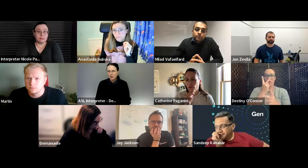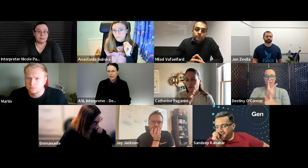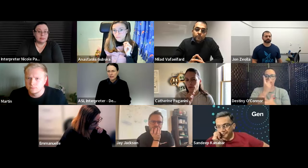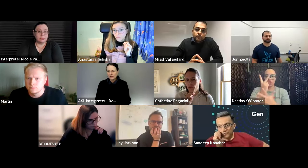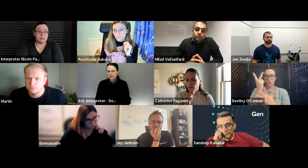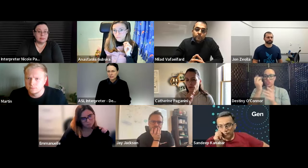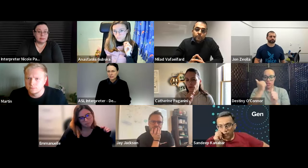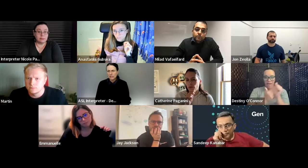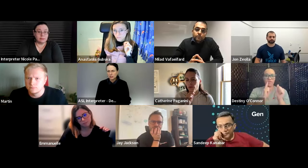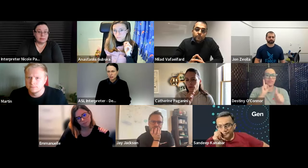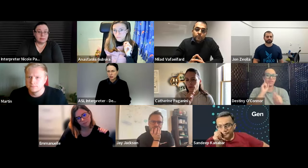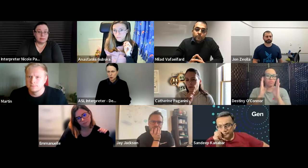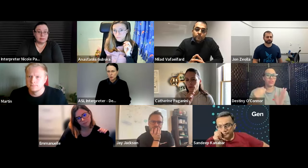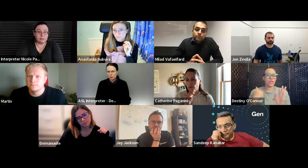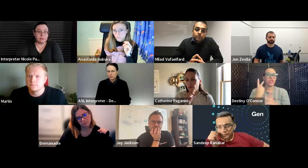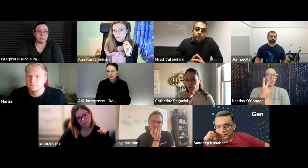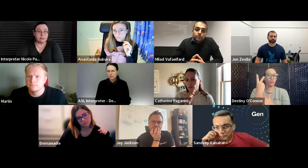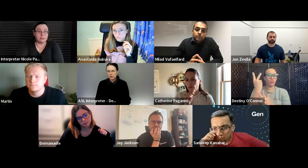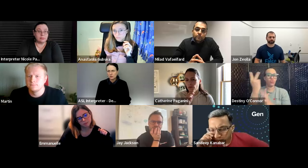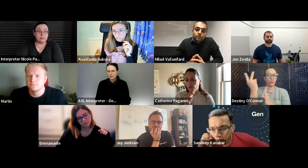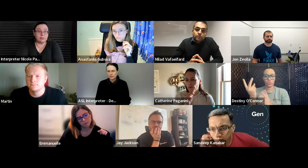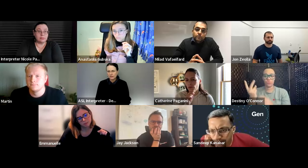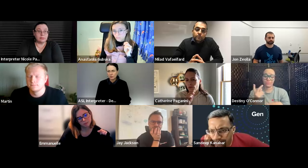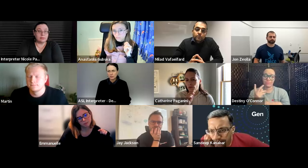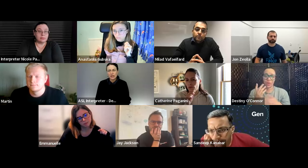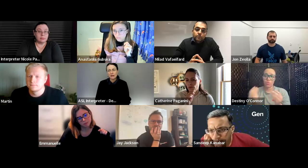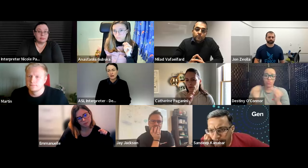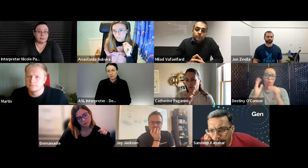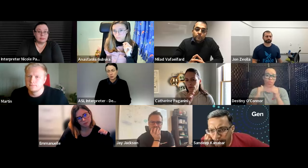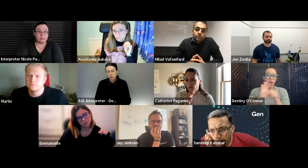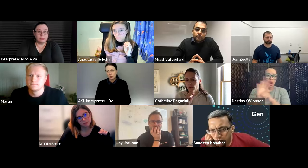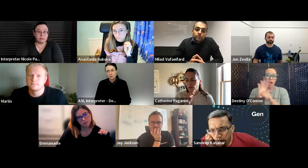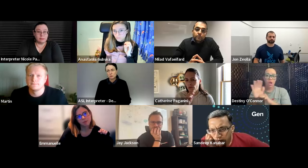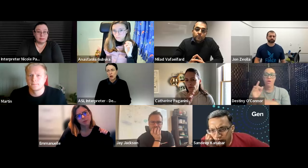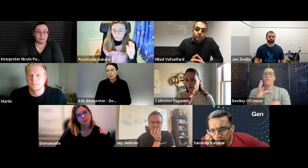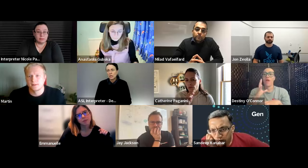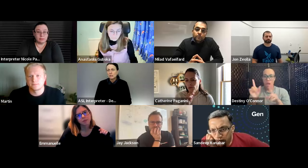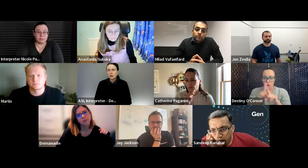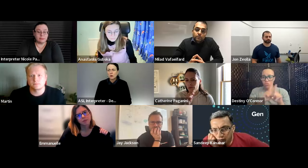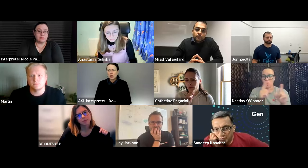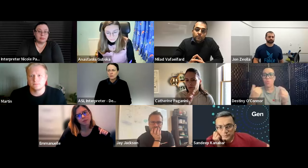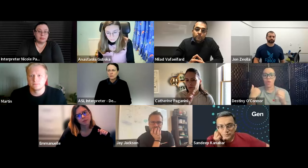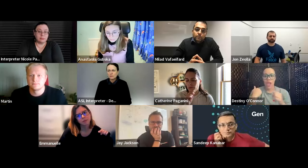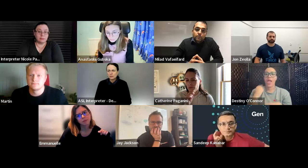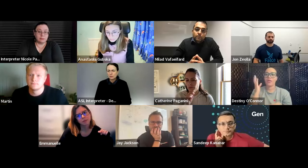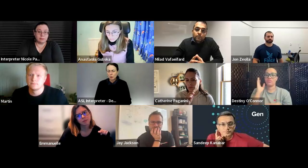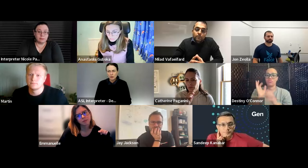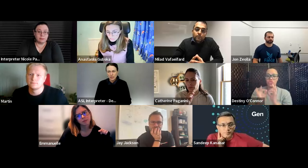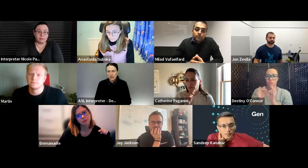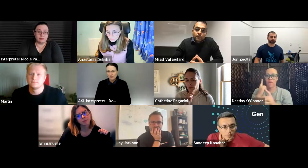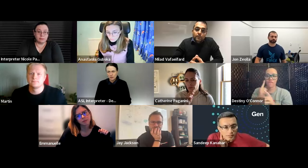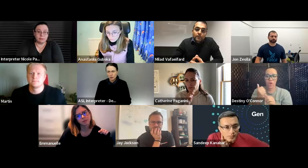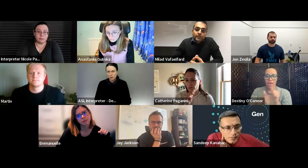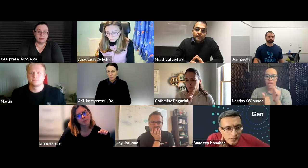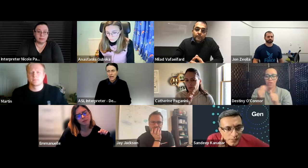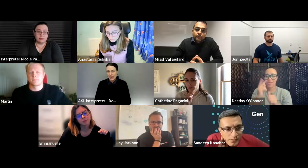chicago they gave us each two ceus every deaf person had every two interpreters as well so um there was more